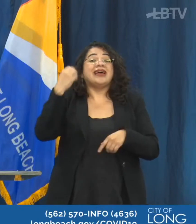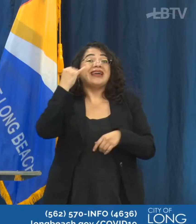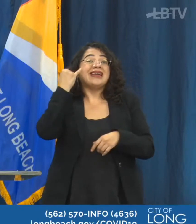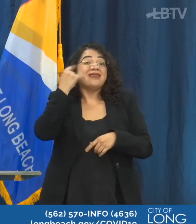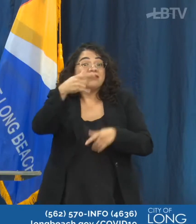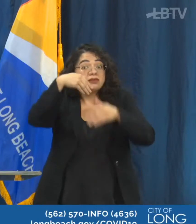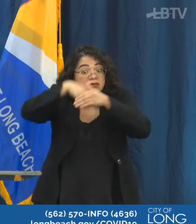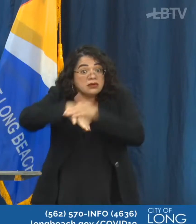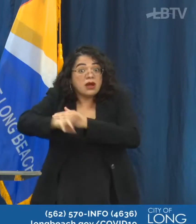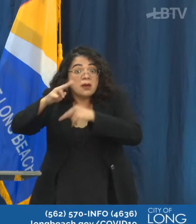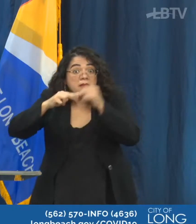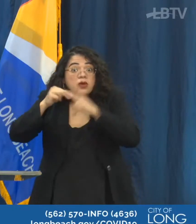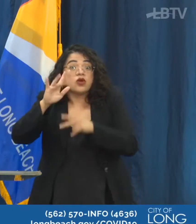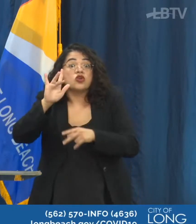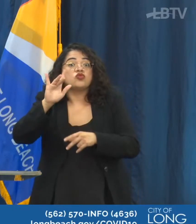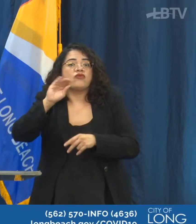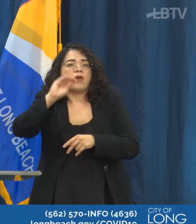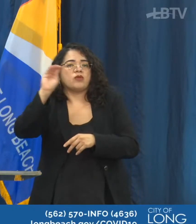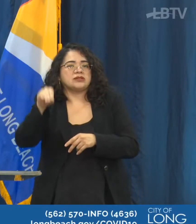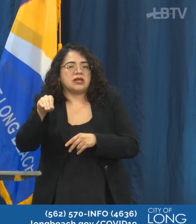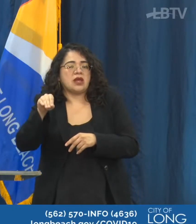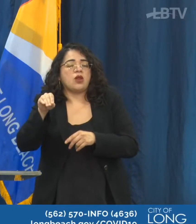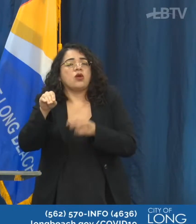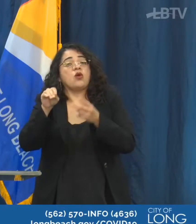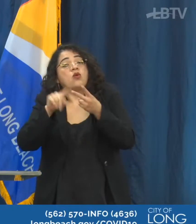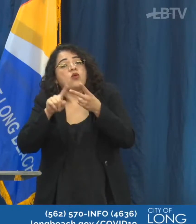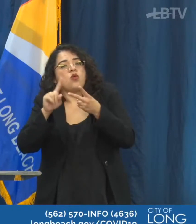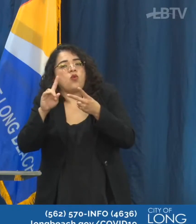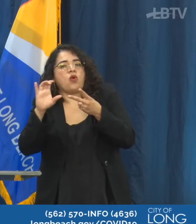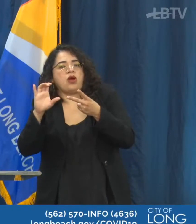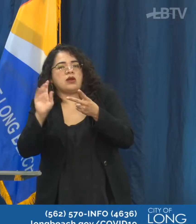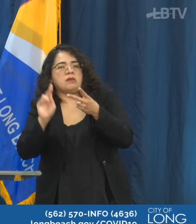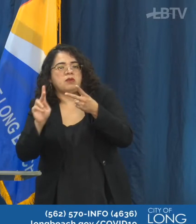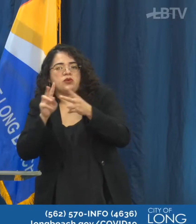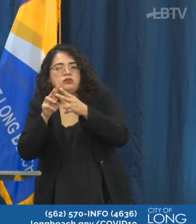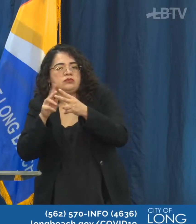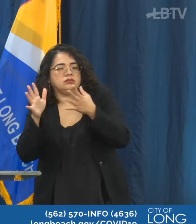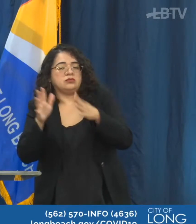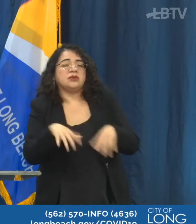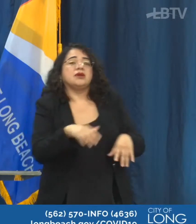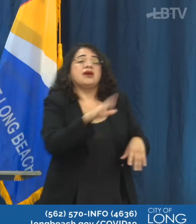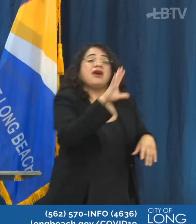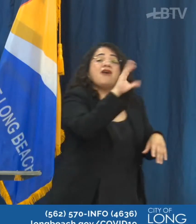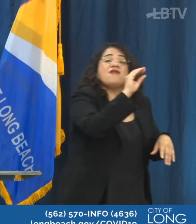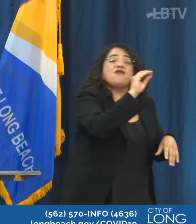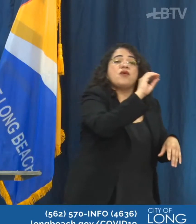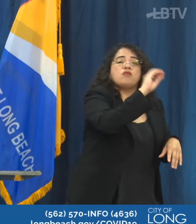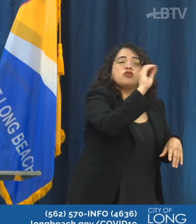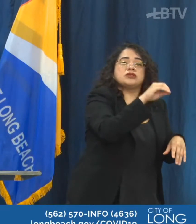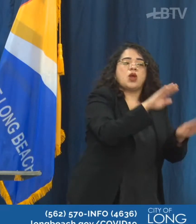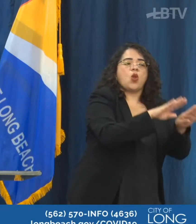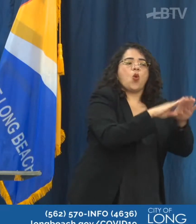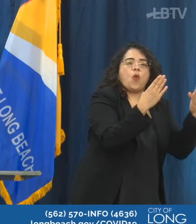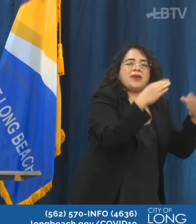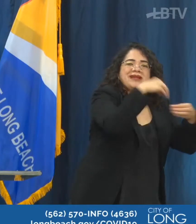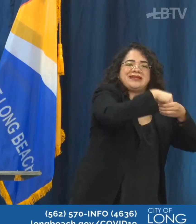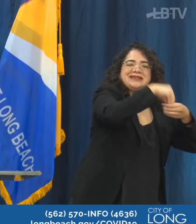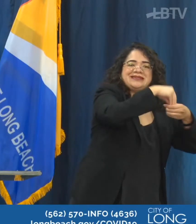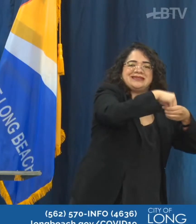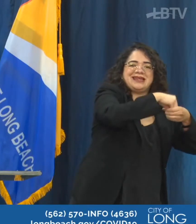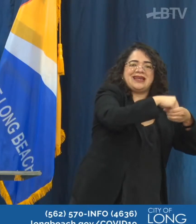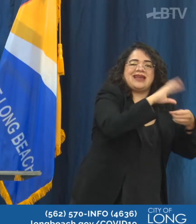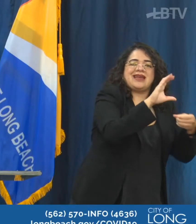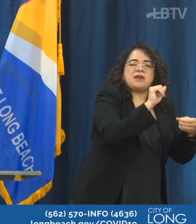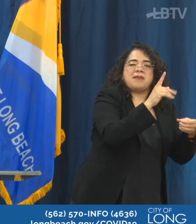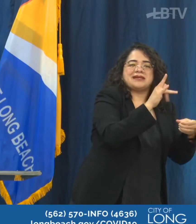occupancy or 100 people. In addition, bars and wineries may reopen at 50 percent capacity with bar areas closed and